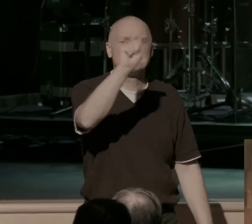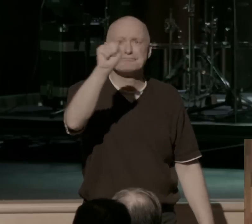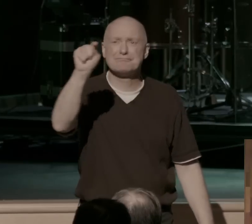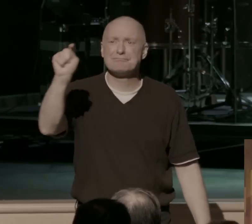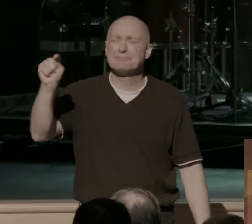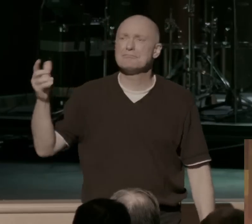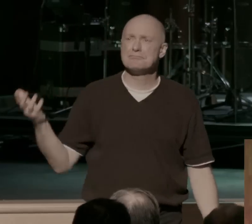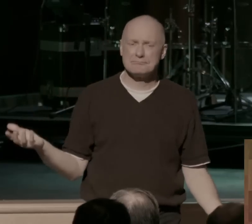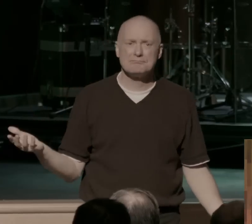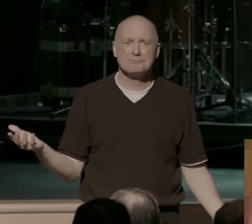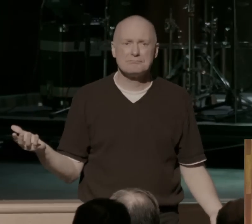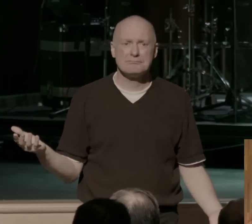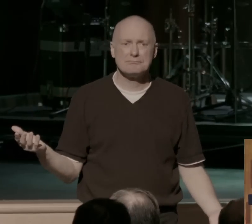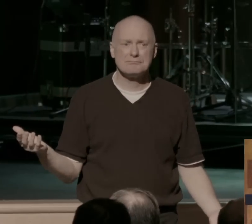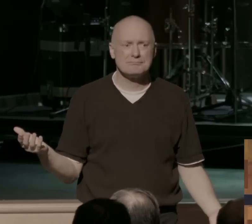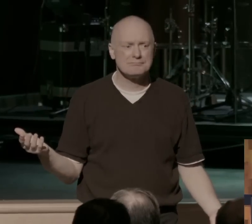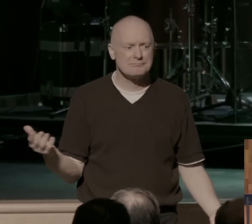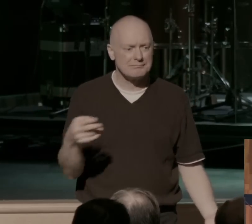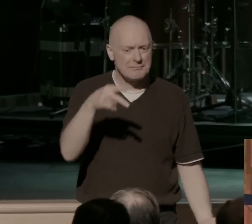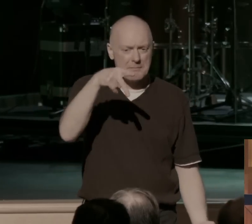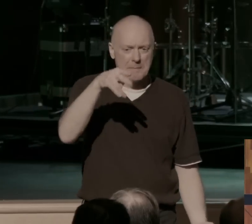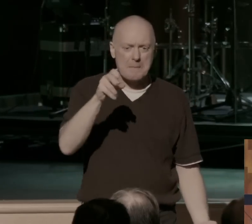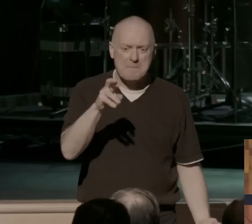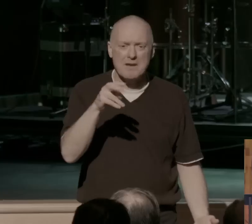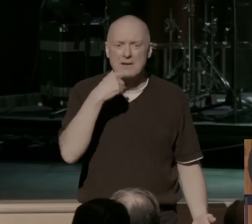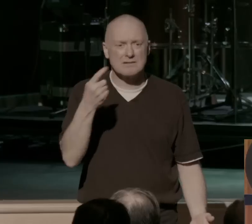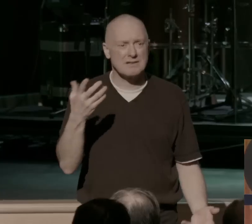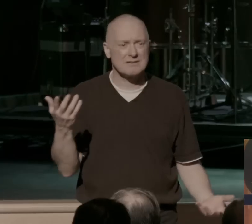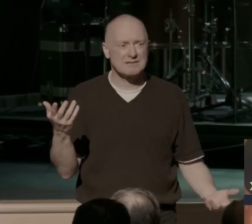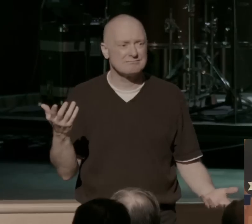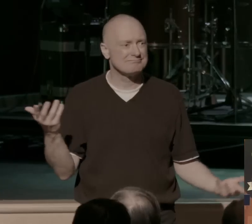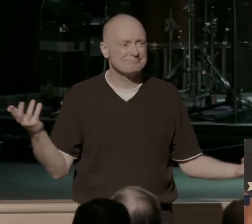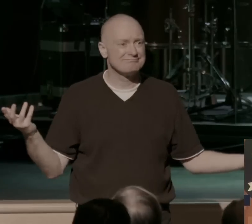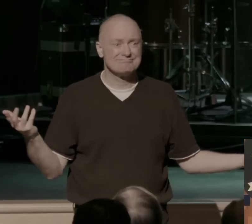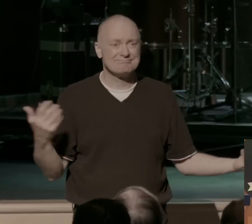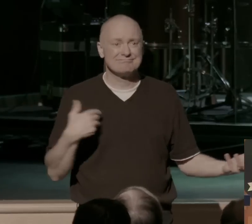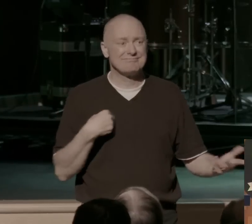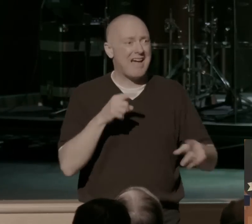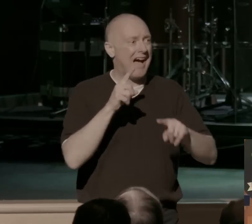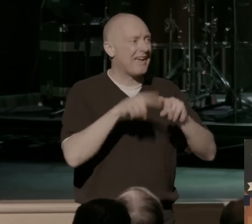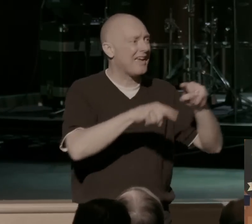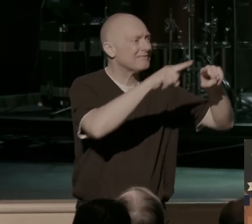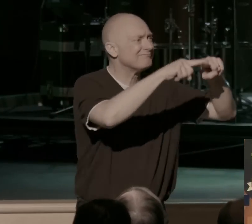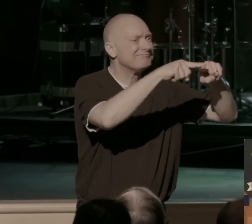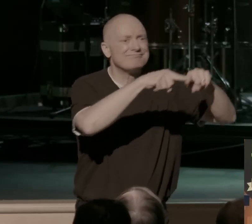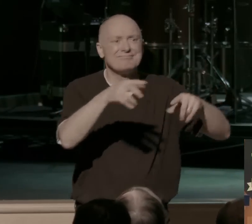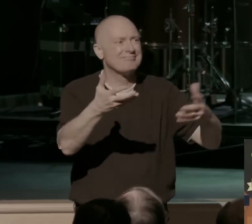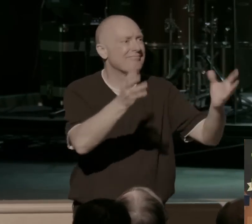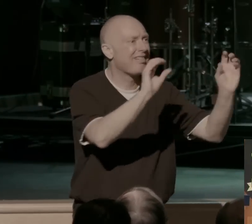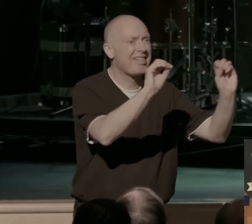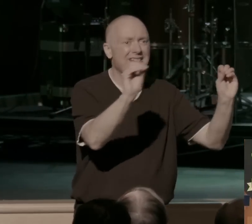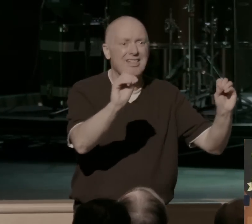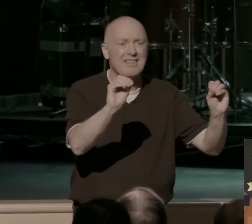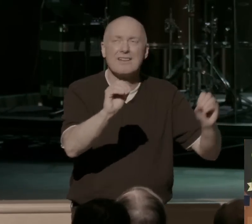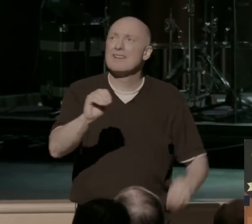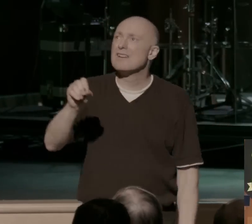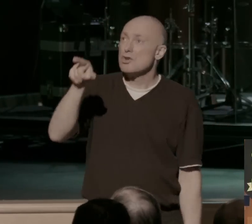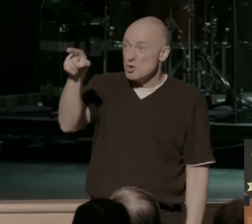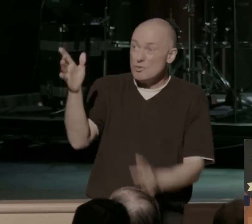He admits it's a waste that he's helpless. He says, I can't go anywhere else. Why? Because you have the words of eternal life. I mean, what a great place to be. That's the beginning